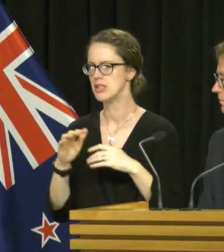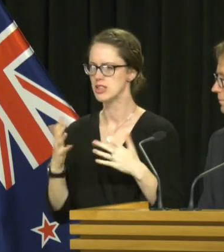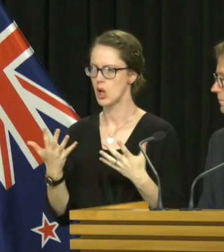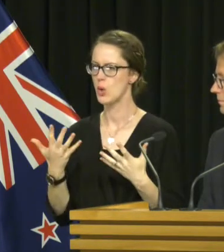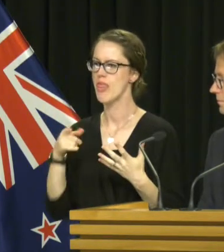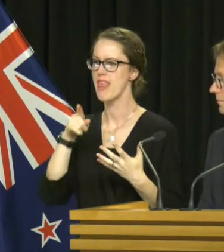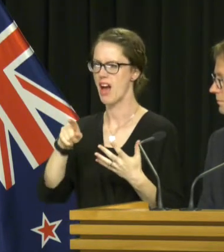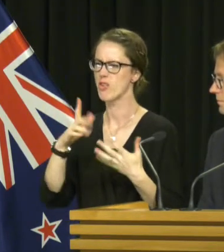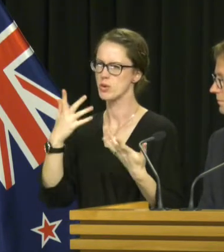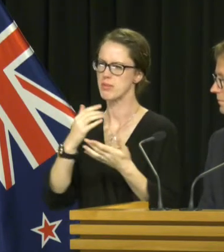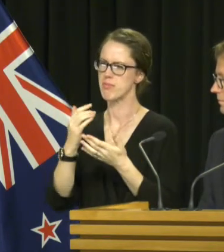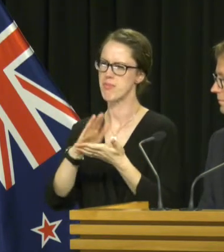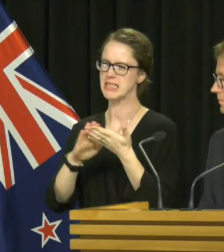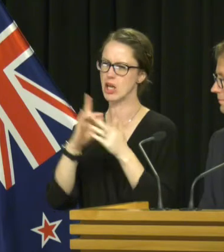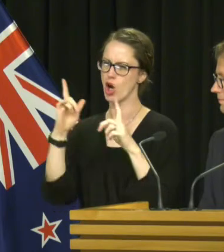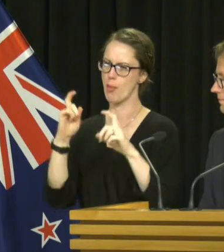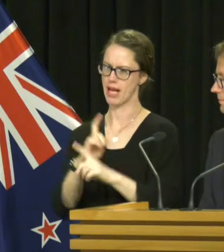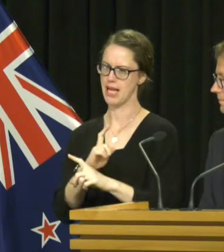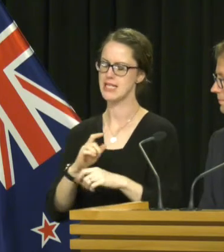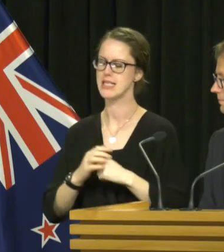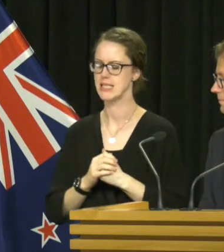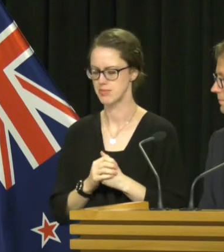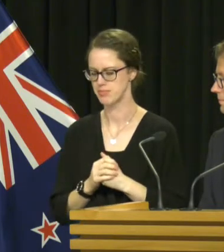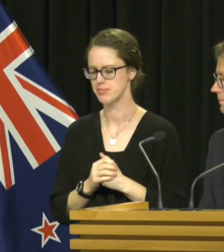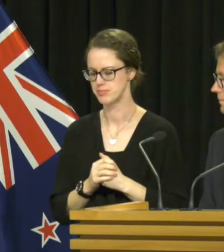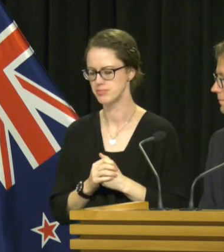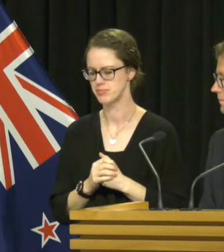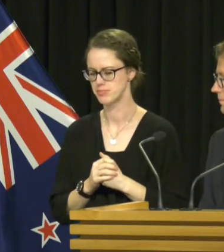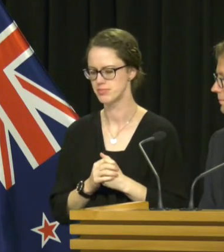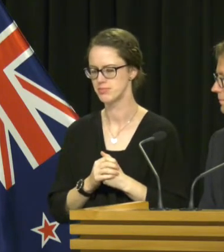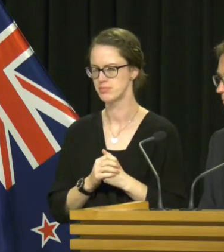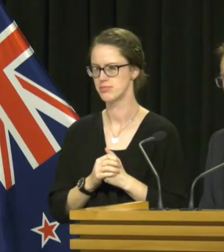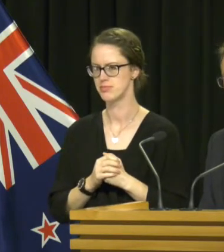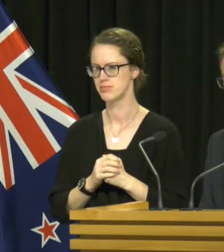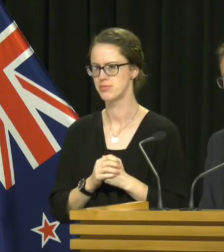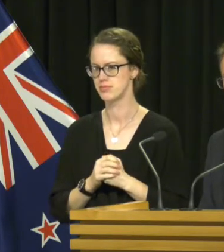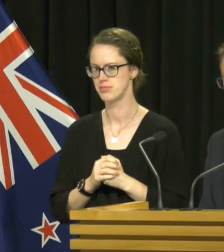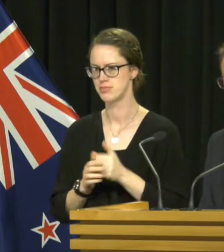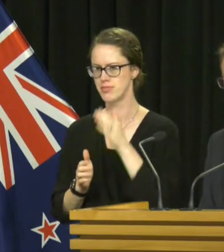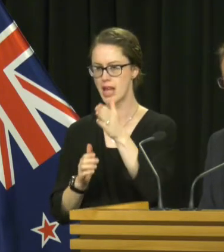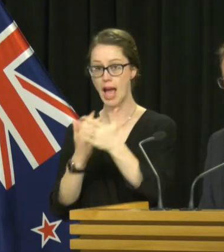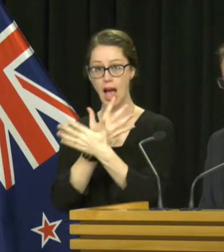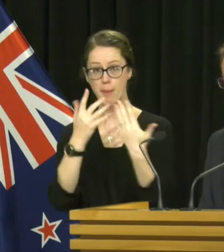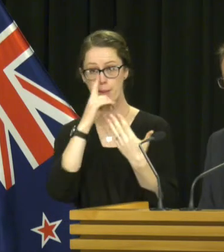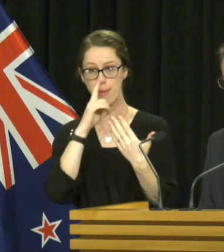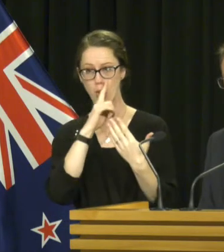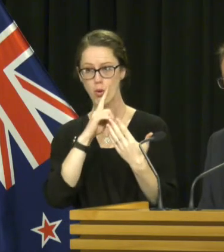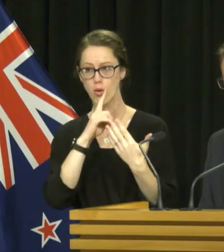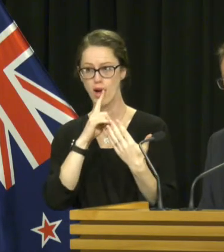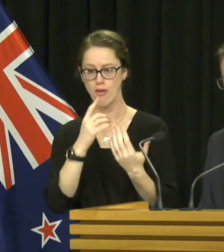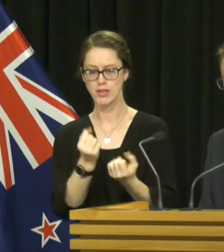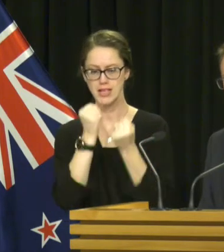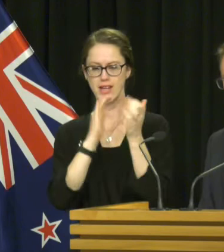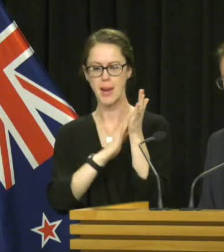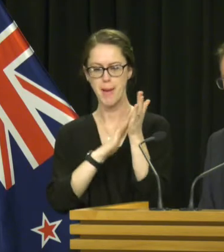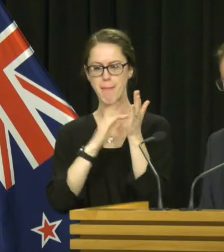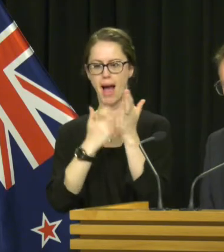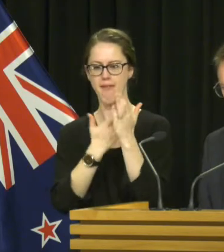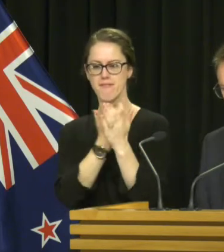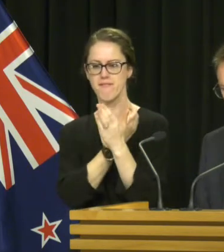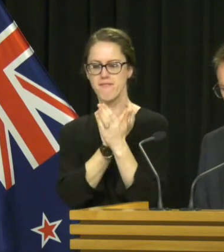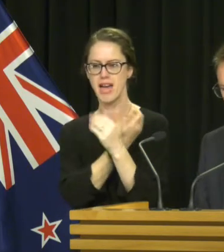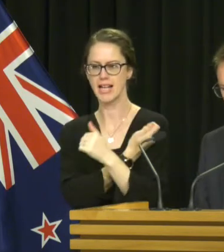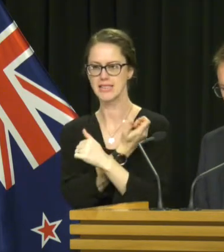that obviously complicates potentially the data set. So exactly how many people have had their NMR vaccines